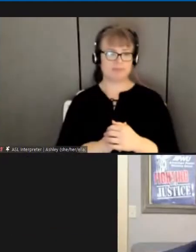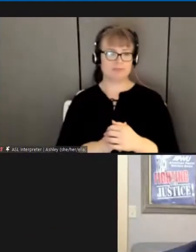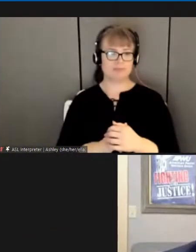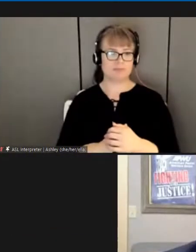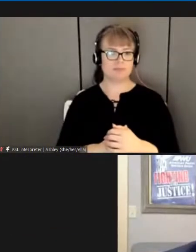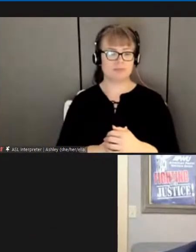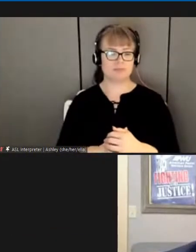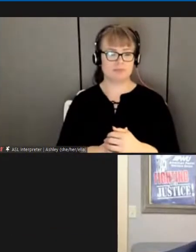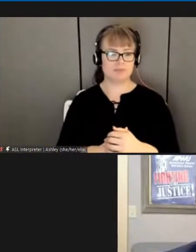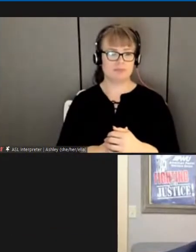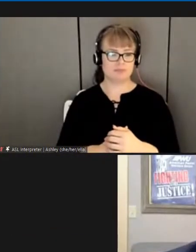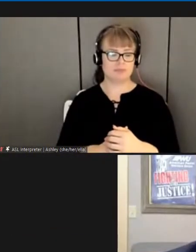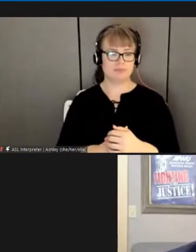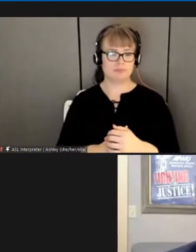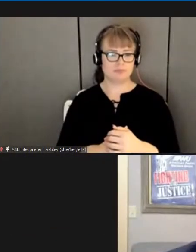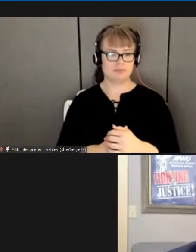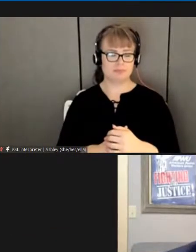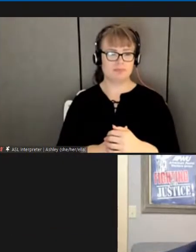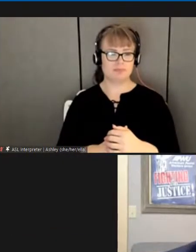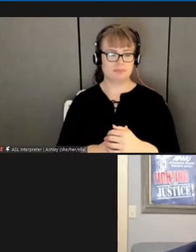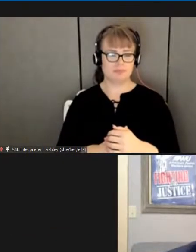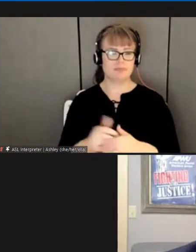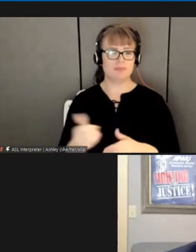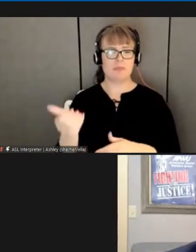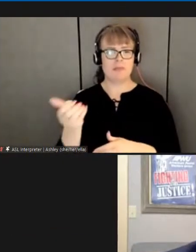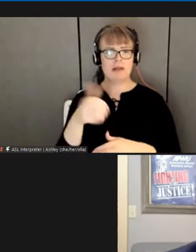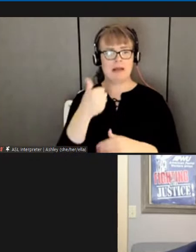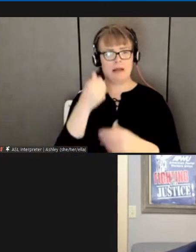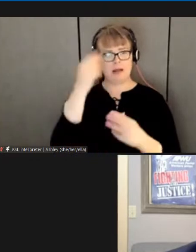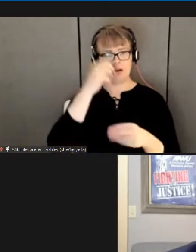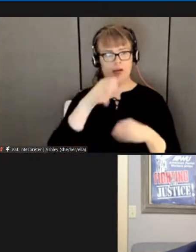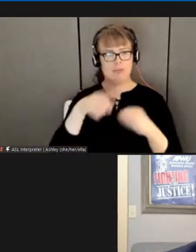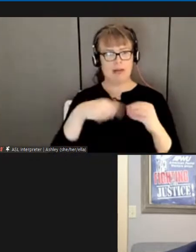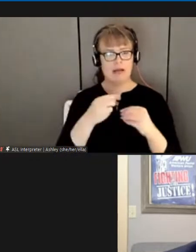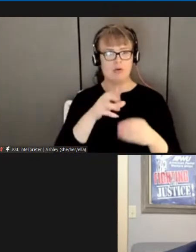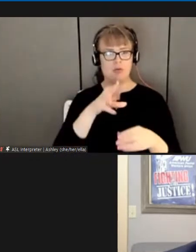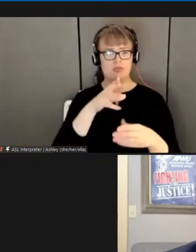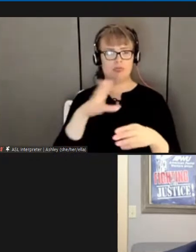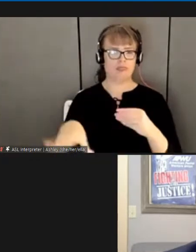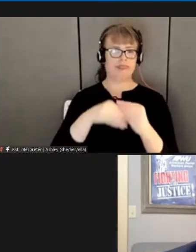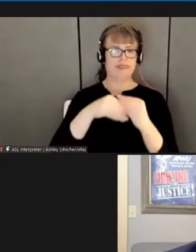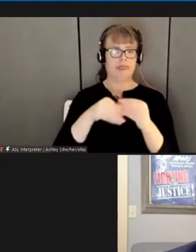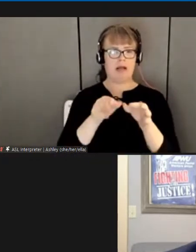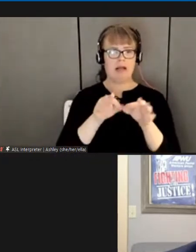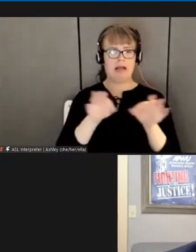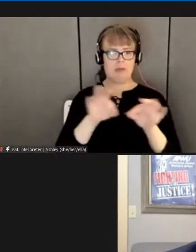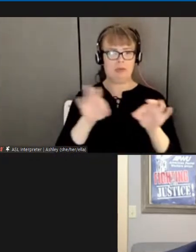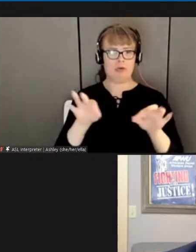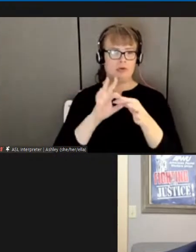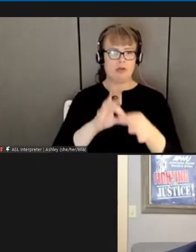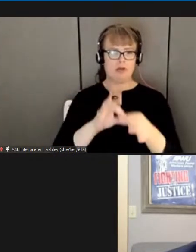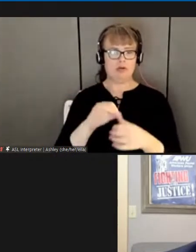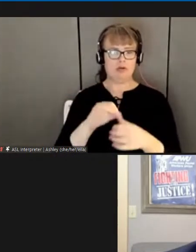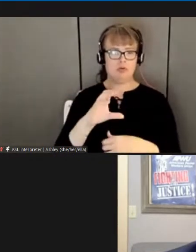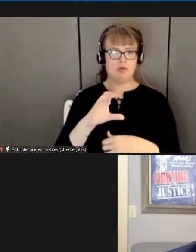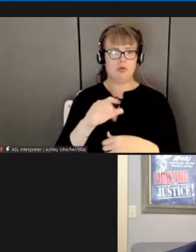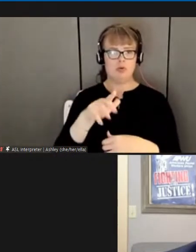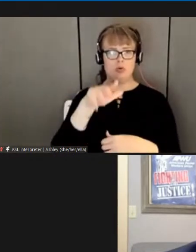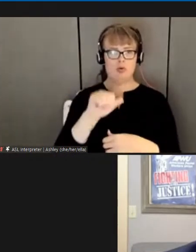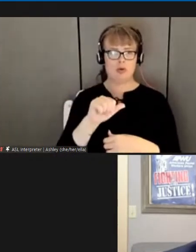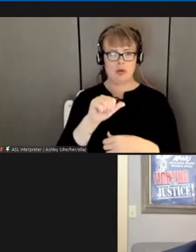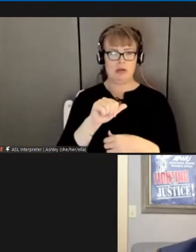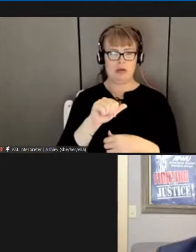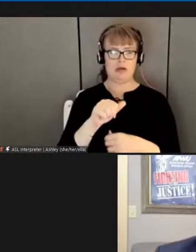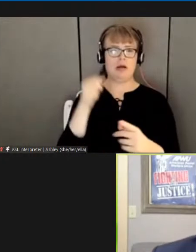include language that colors will be extended beyond the end of the contract and remain in effect until a new contract is in effect?